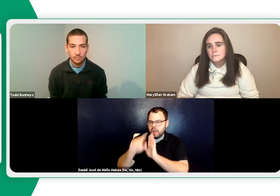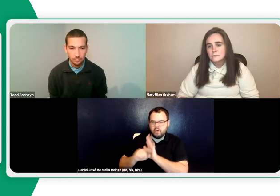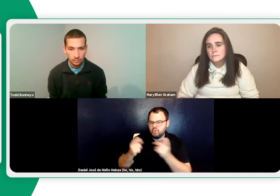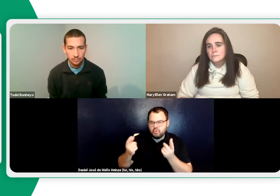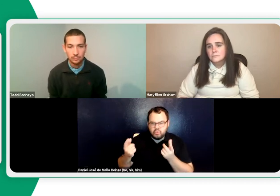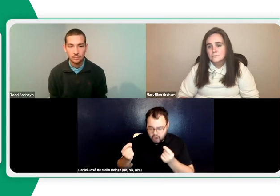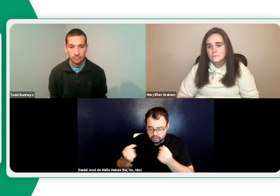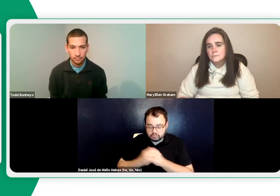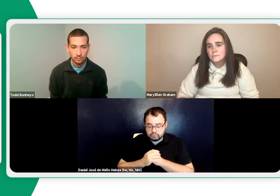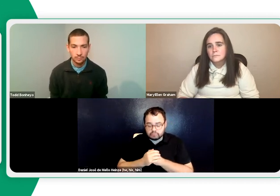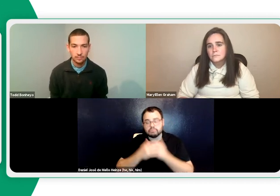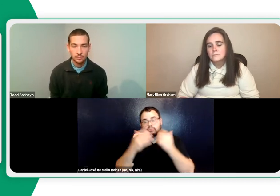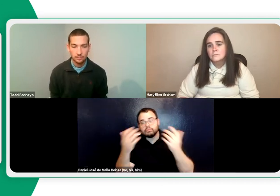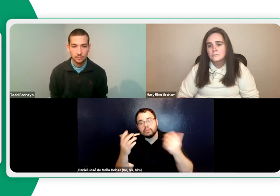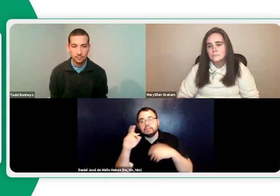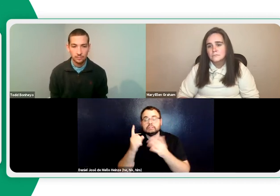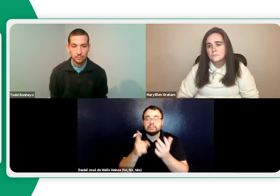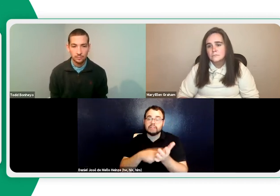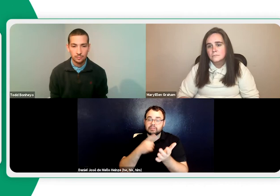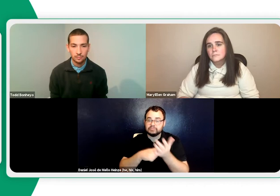the students' experiences and backgrounds.